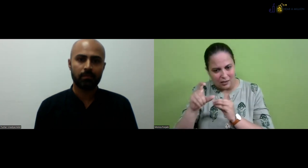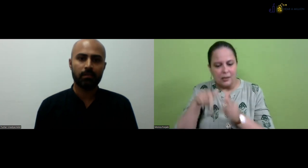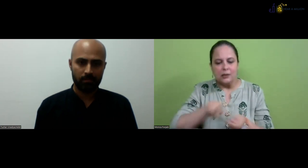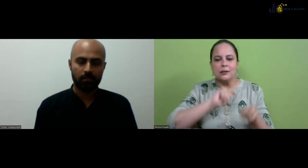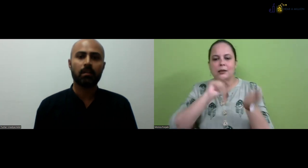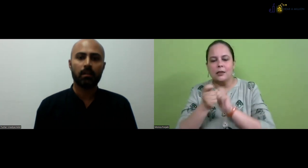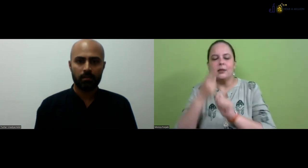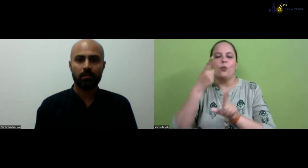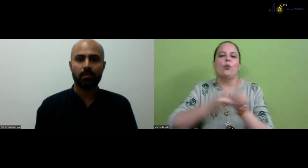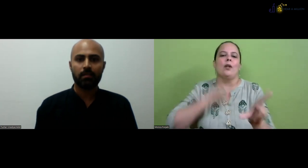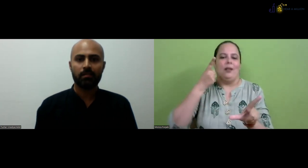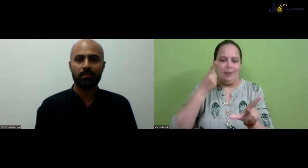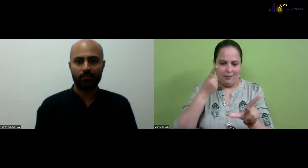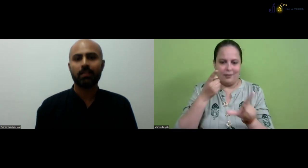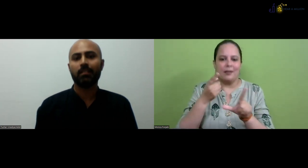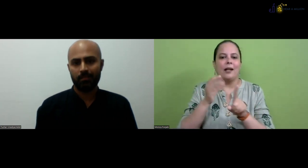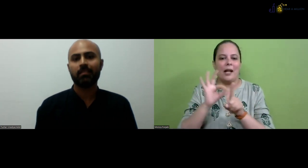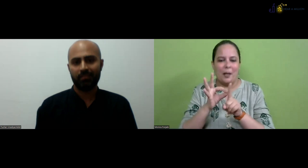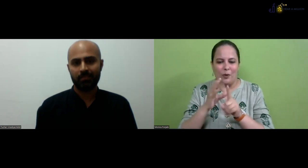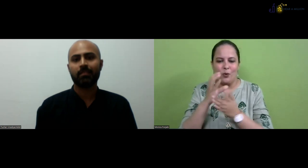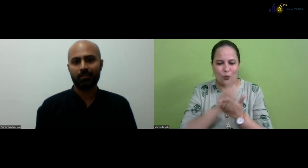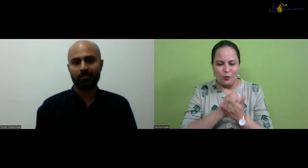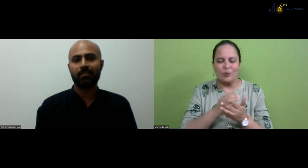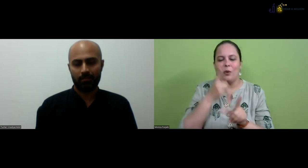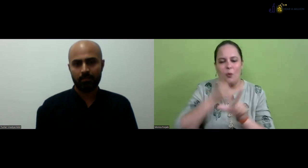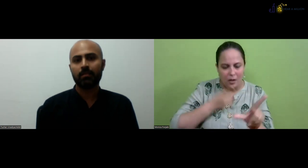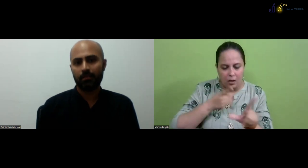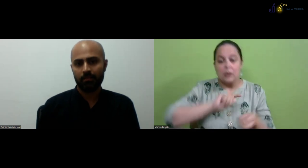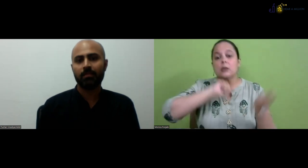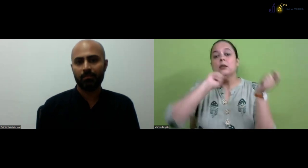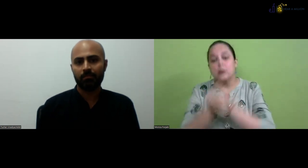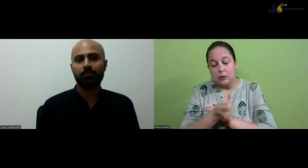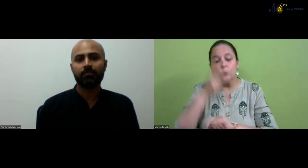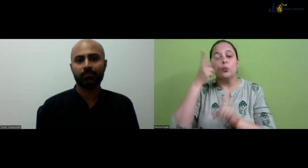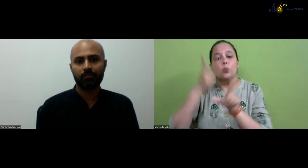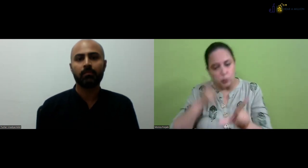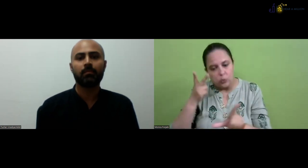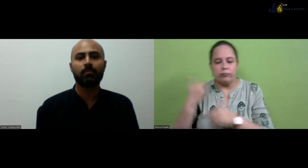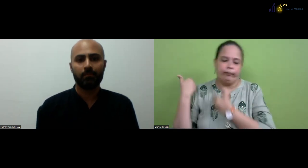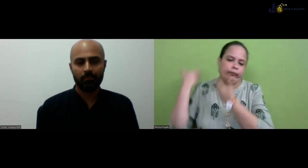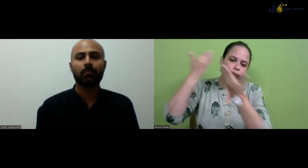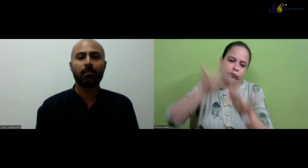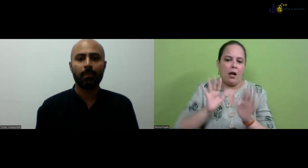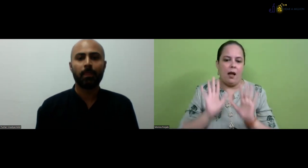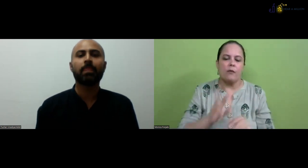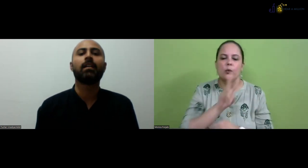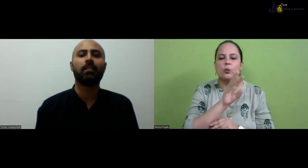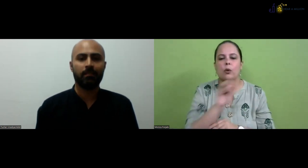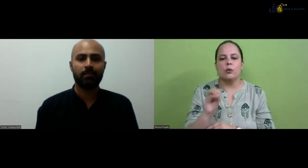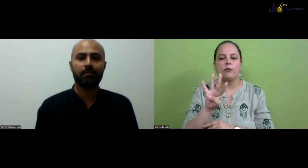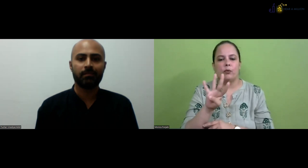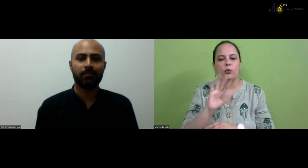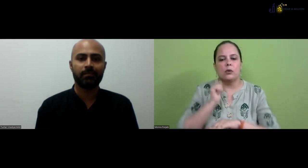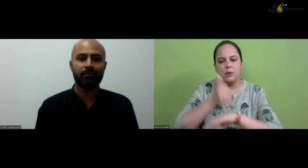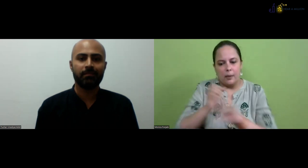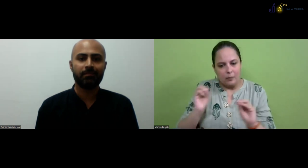Earlier we used to have A level, B level and C level, which has been converted into a diploma course. One year course now, which is a two years